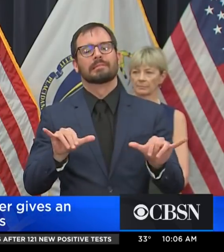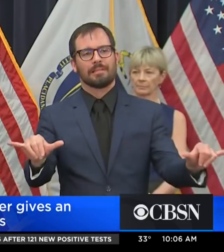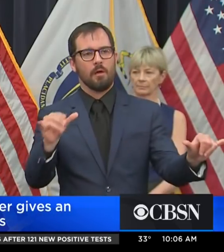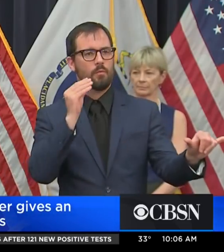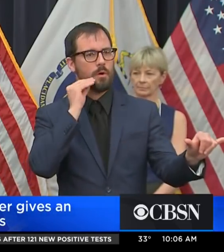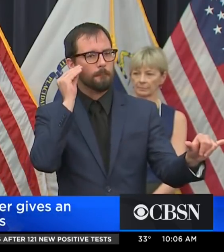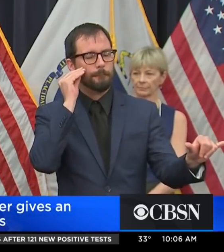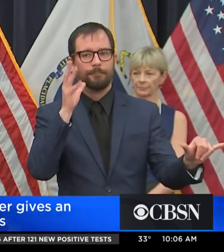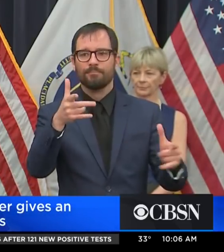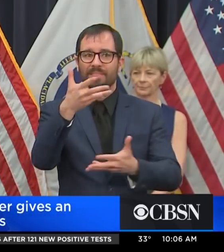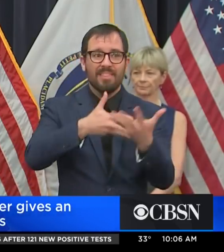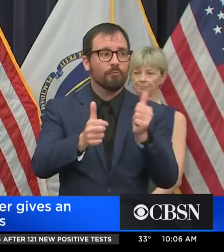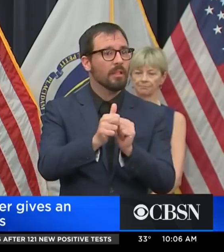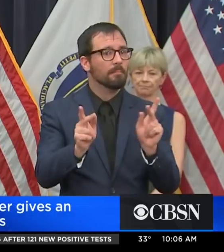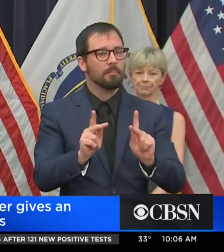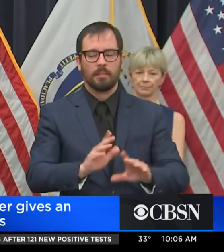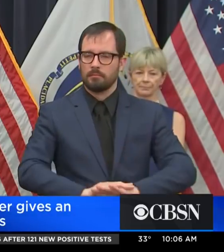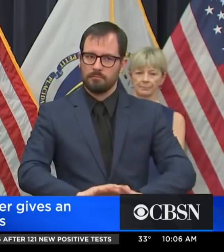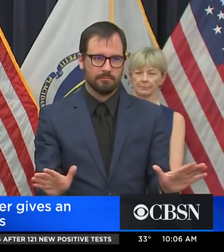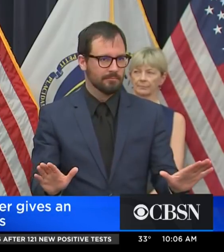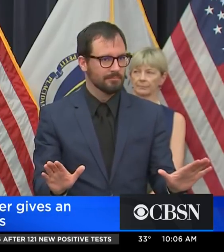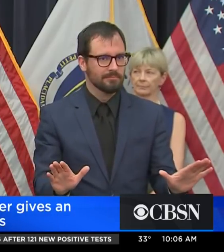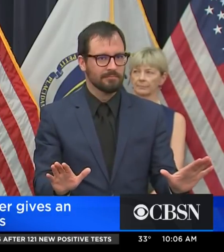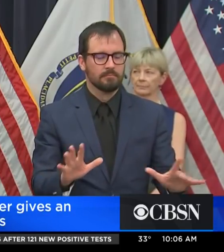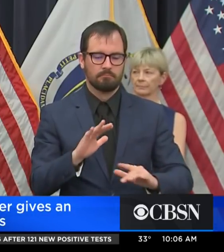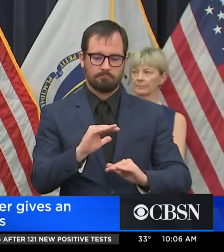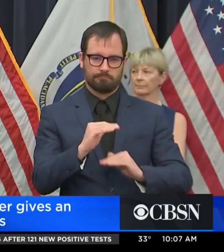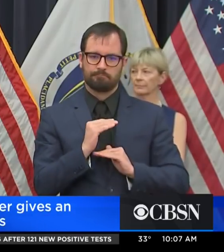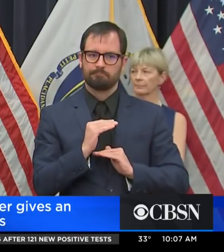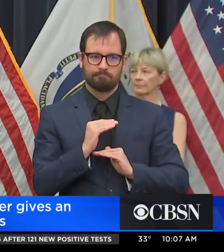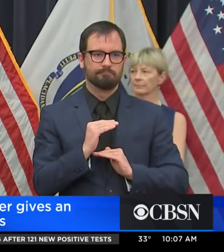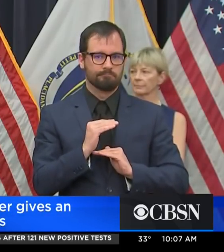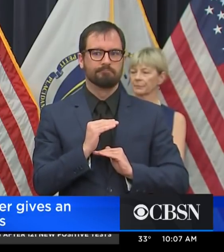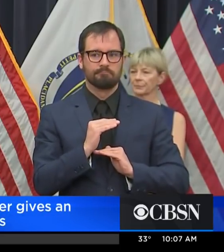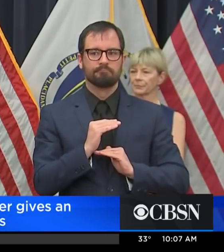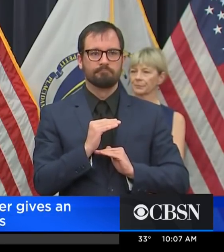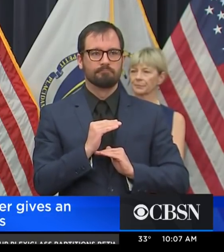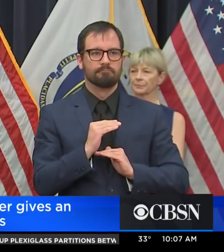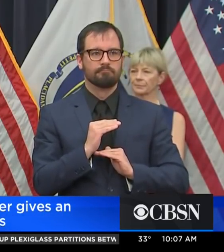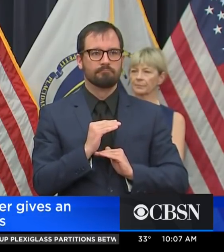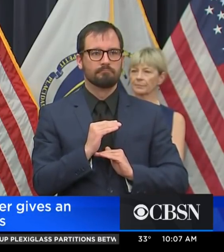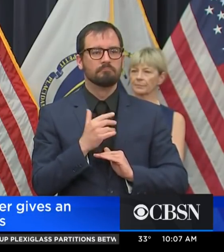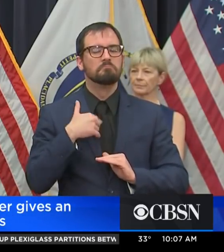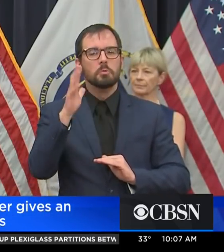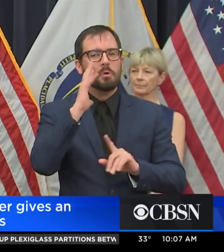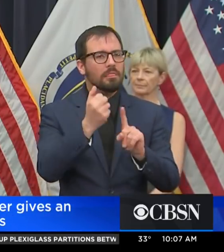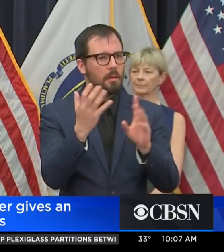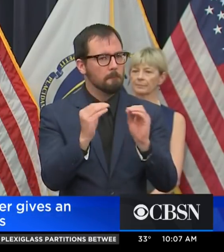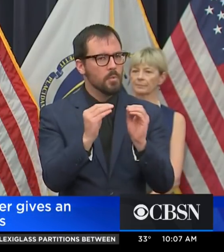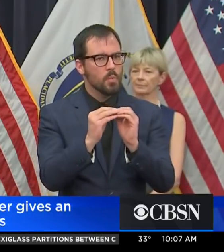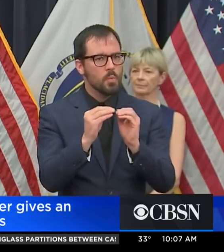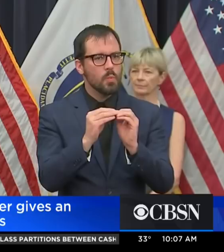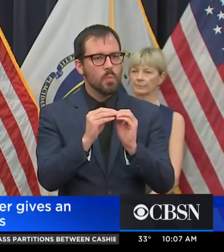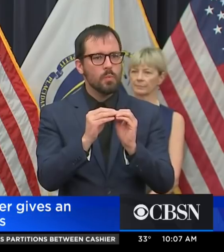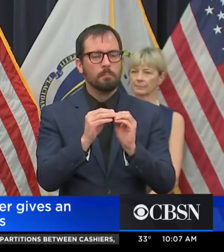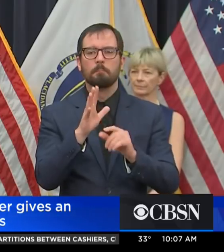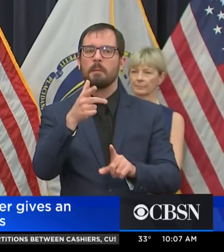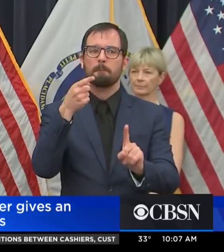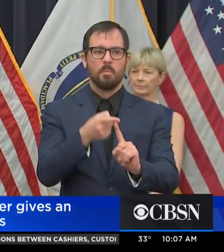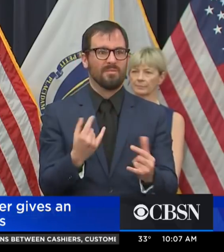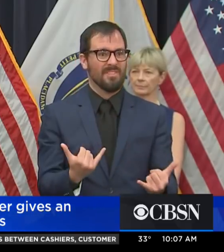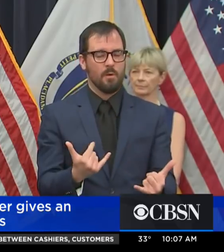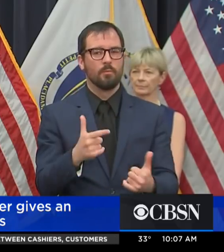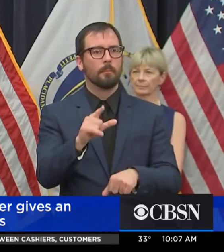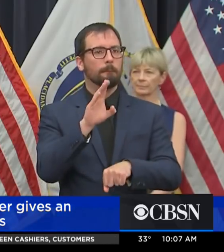others as much as possible. I'll get into some more specifics on what this means for businesses and for everyone at